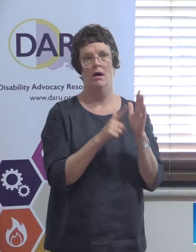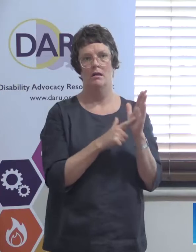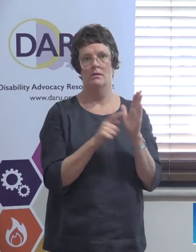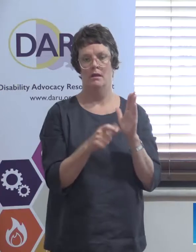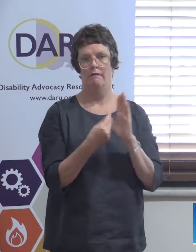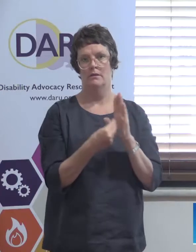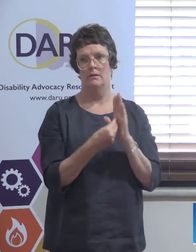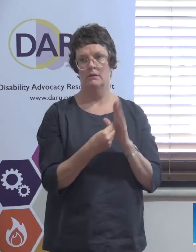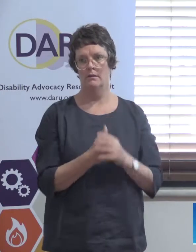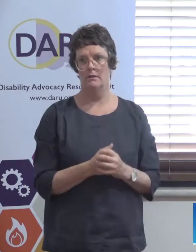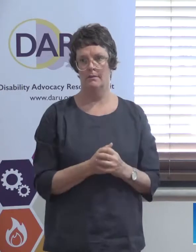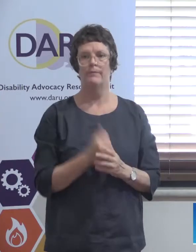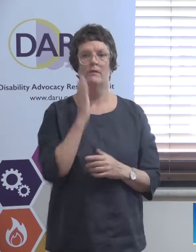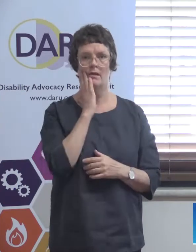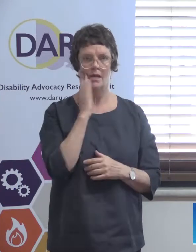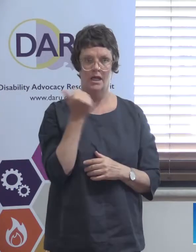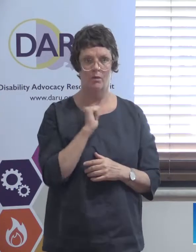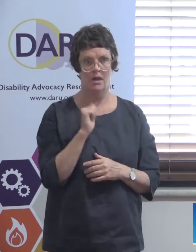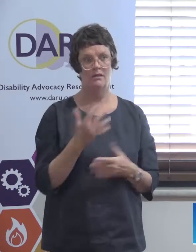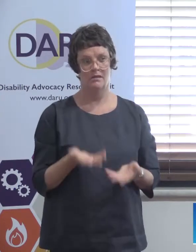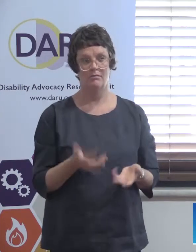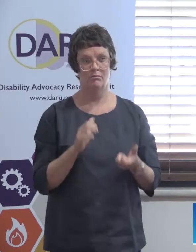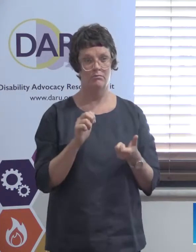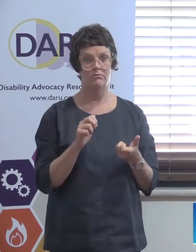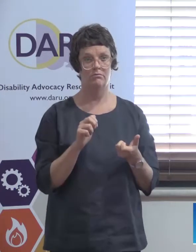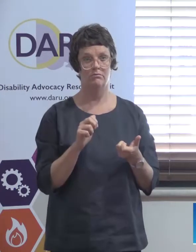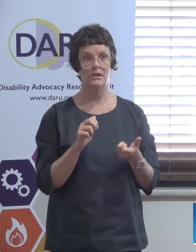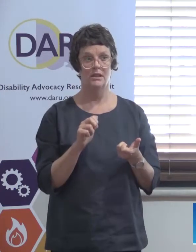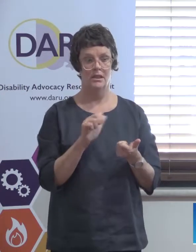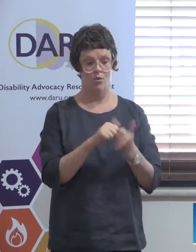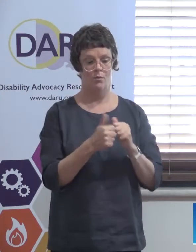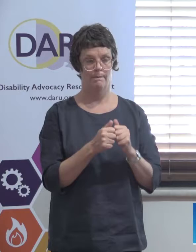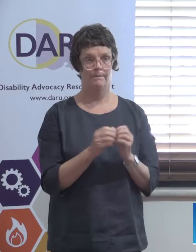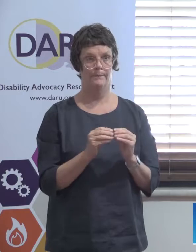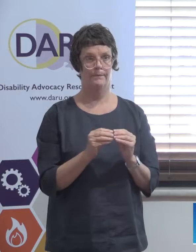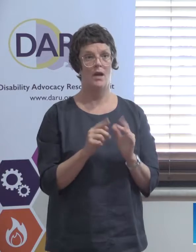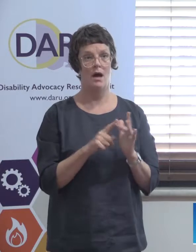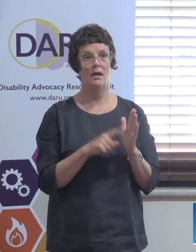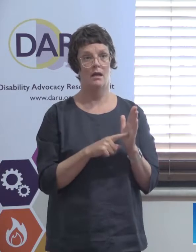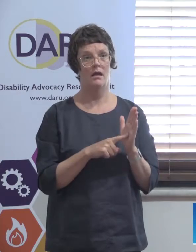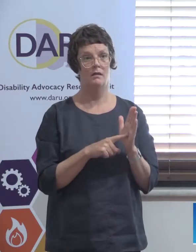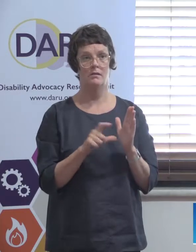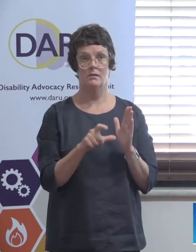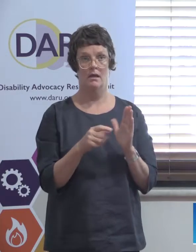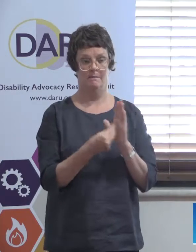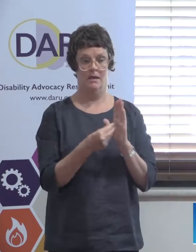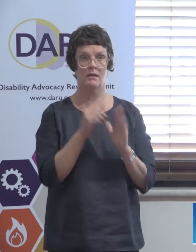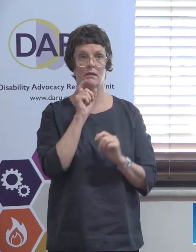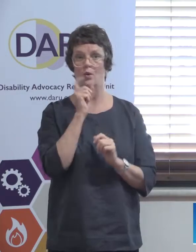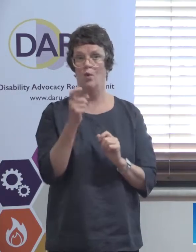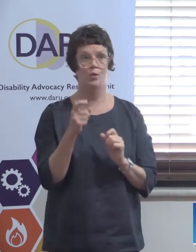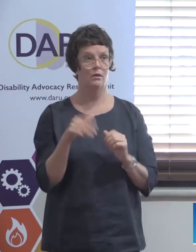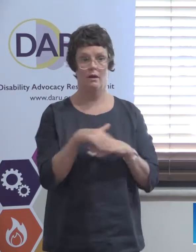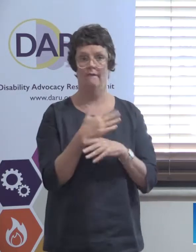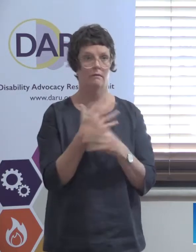So, it's... Anyway, it's problematic. The ILC clearly won't be enough money. And what... There was sort of a